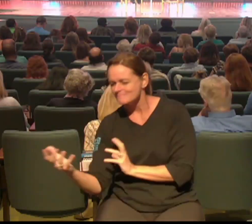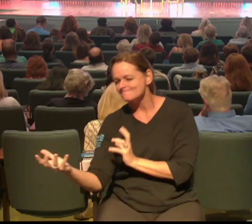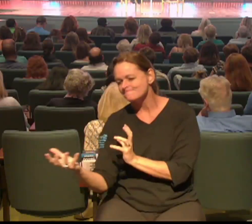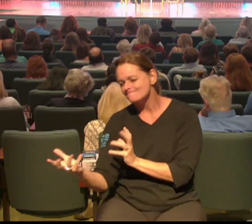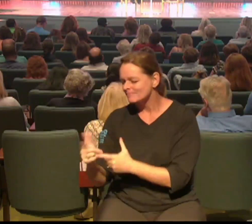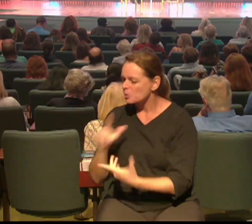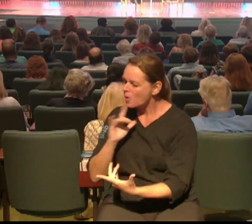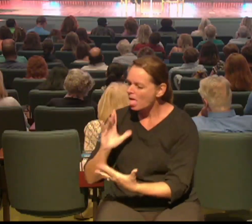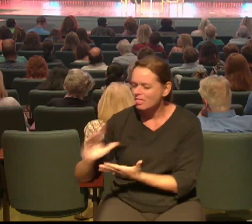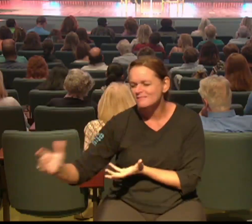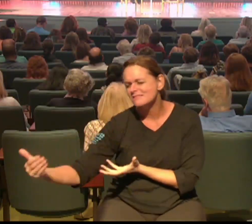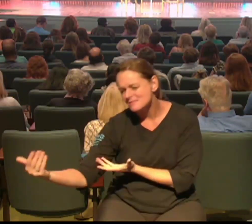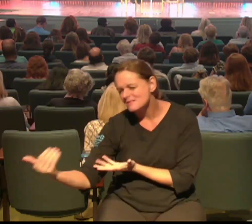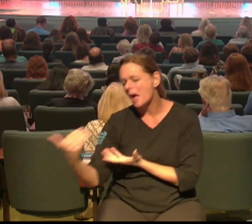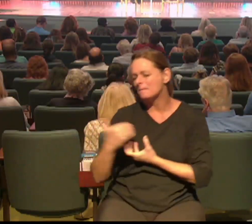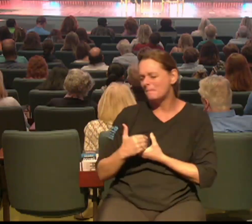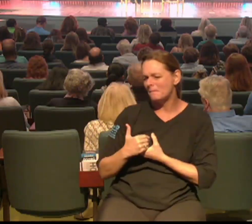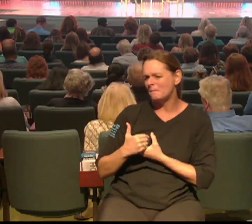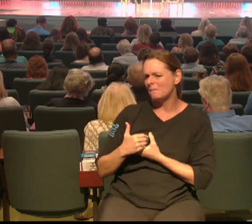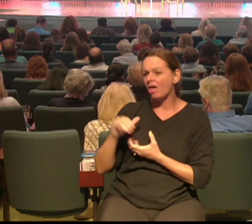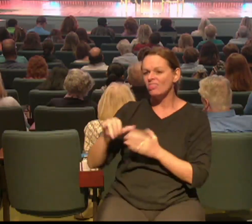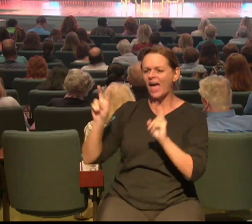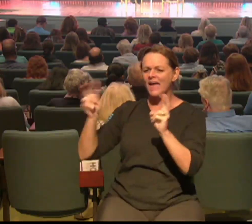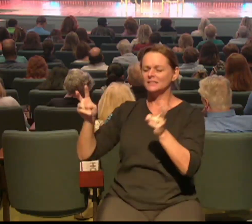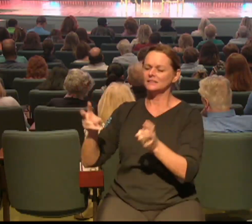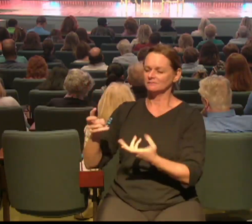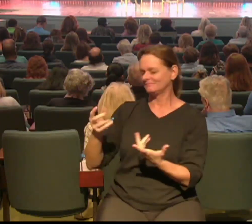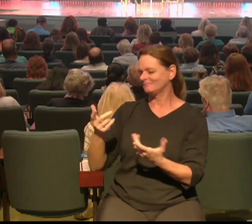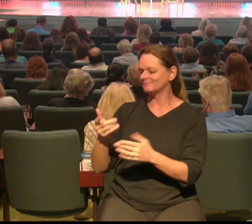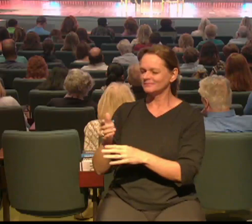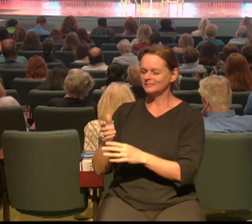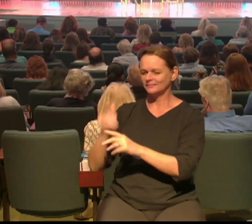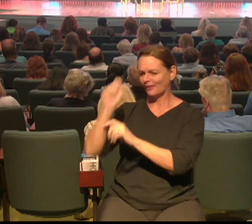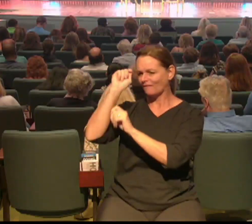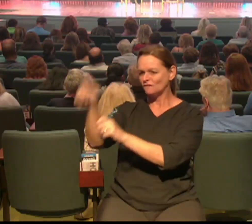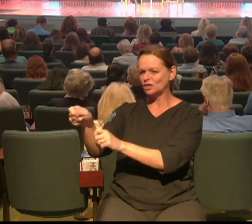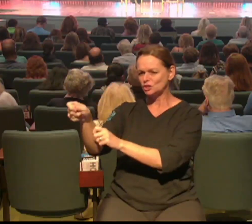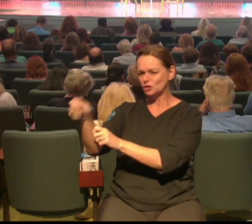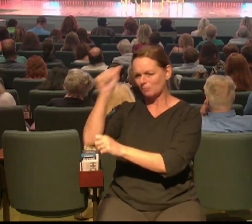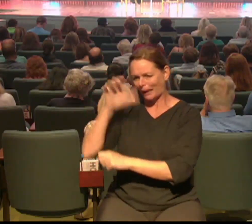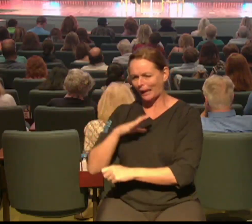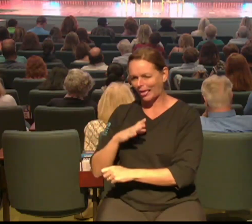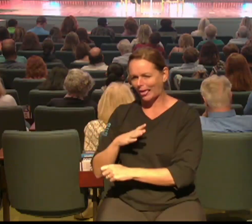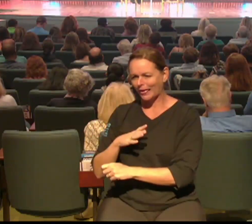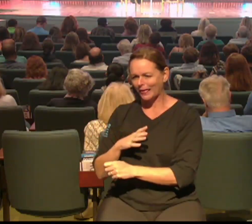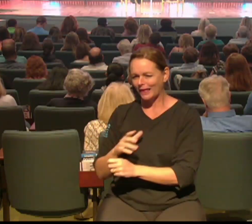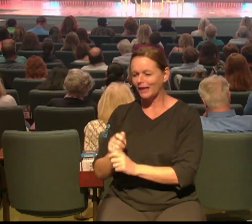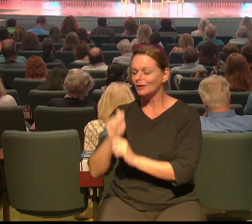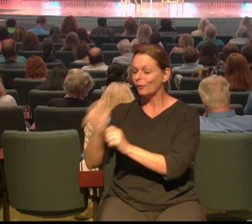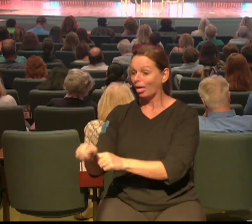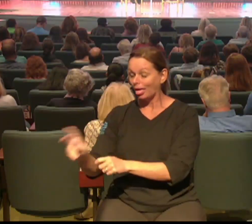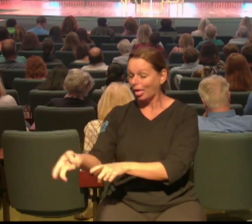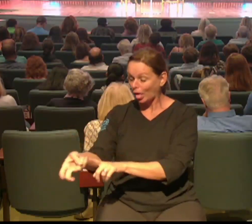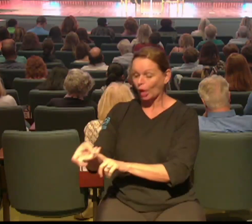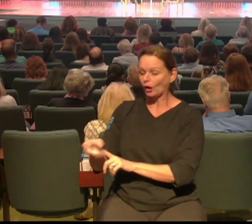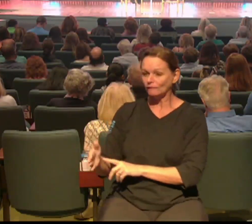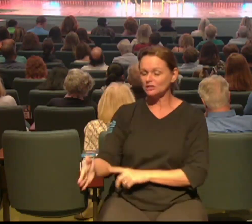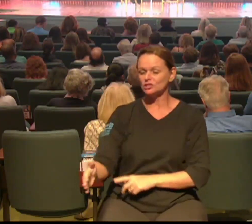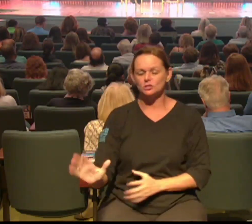and I will make you fishers of men, and so when you follow, he begins to make you a fisher of men. He didn't say, come follow me, and I will